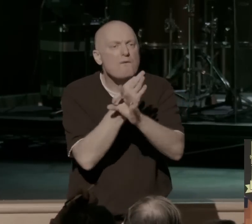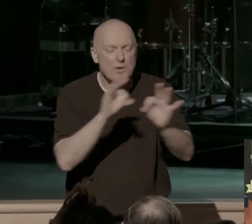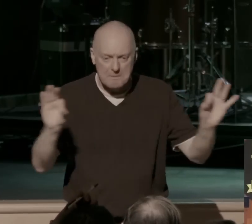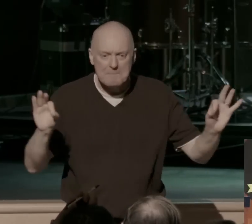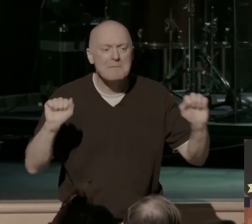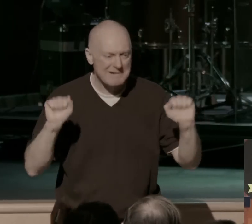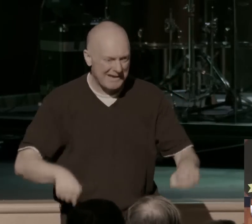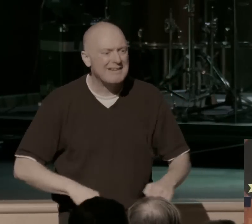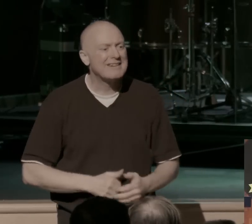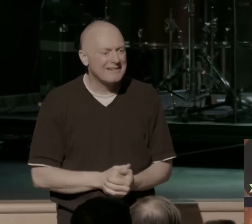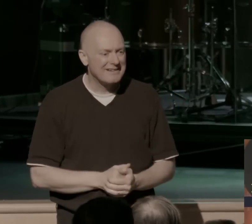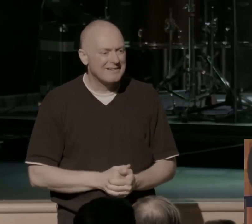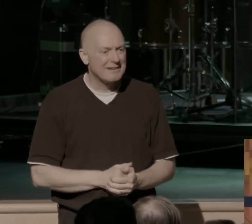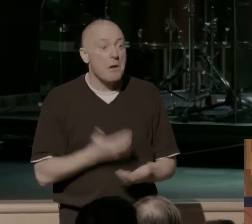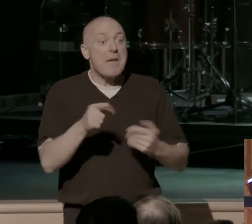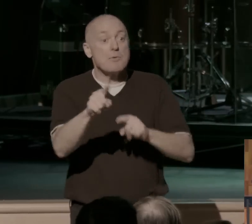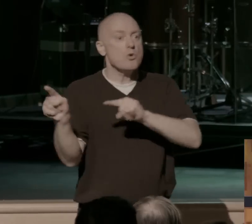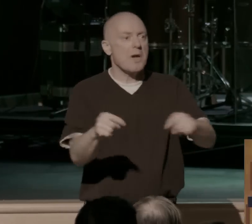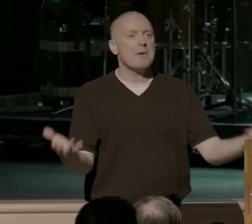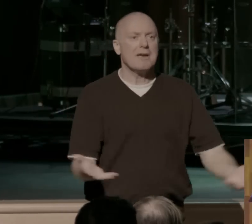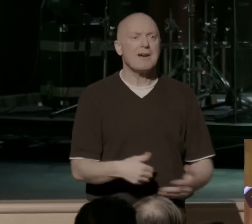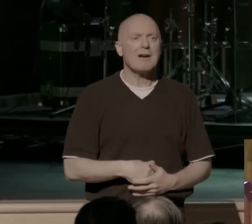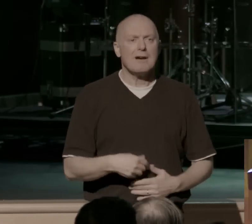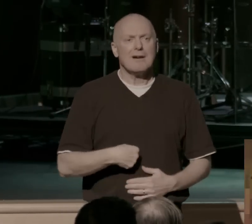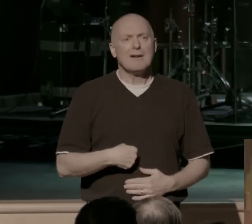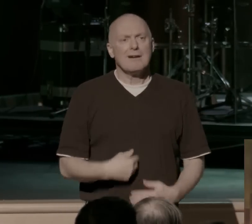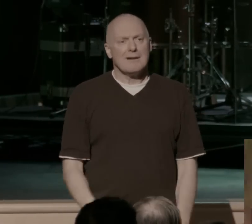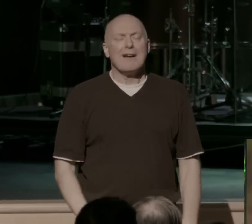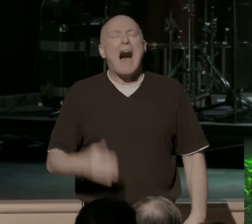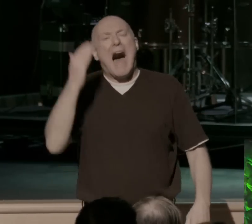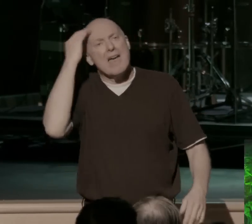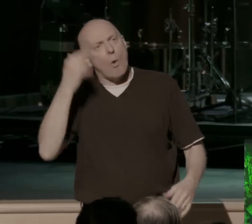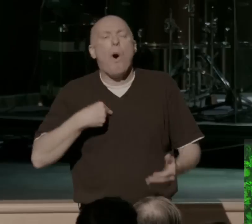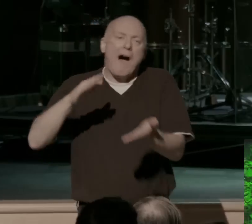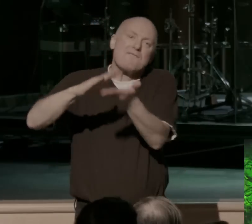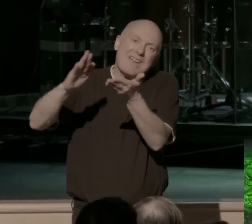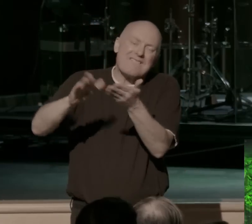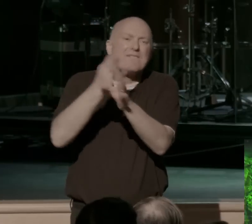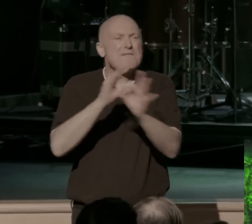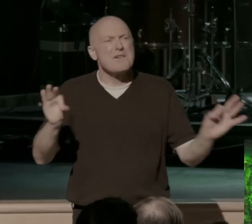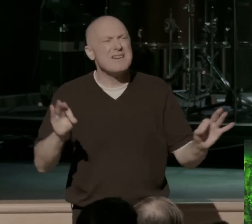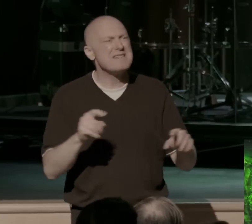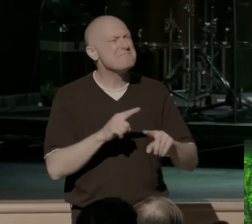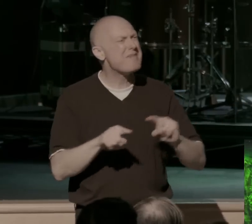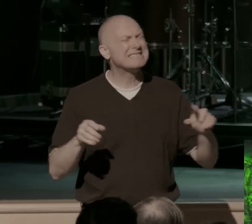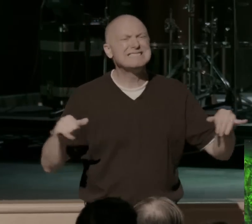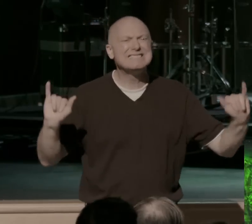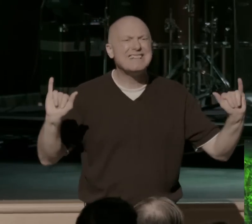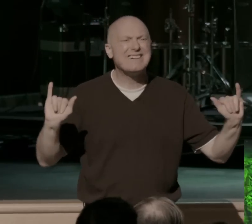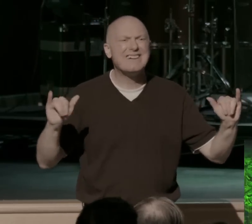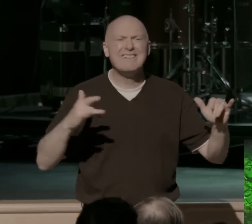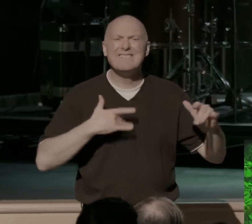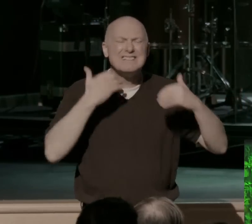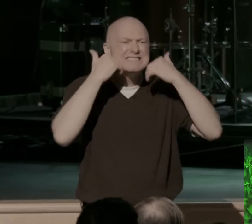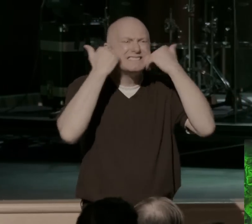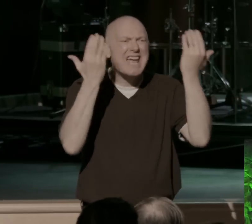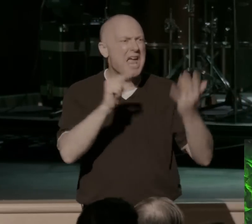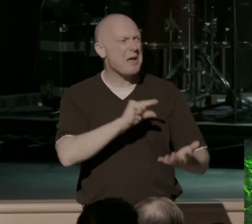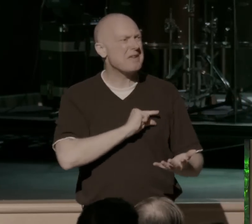And you might be here tonight saying, I get it. I've been forgiven. I've been set free. And yet, yet the shame and this guilt, it's like it hunts me down and